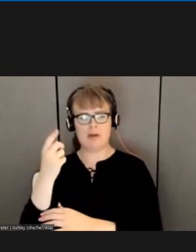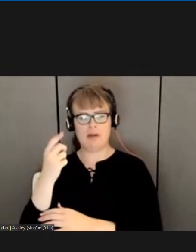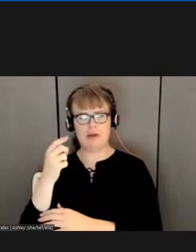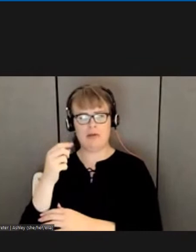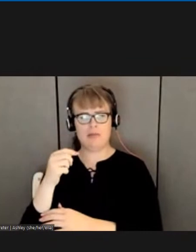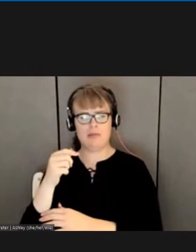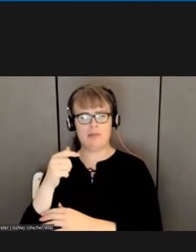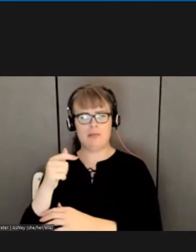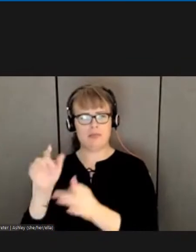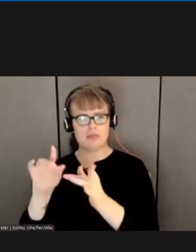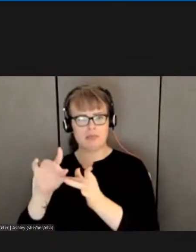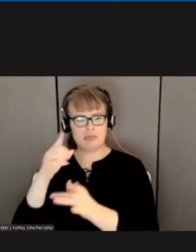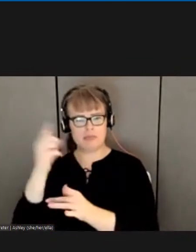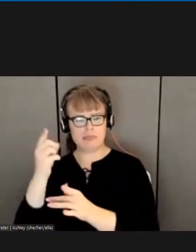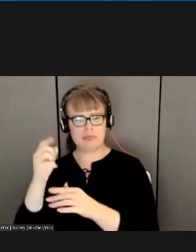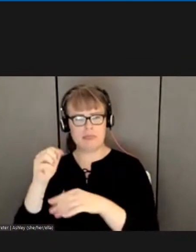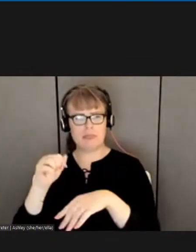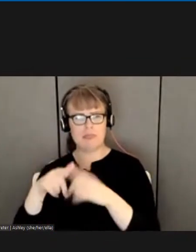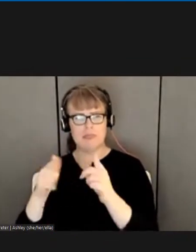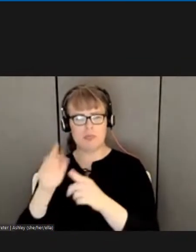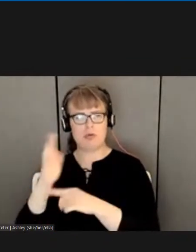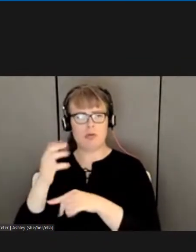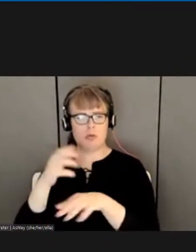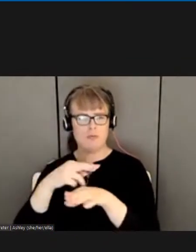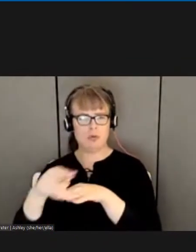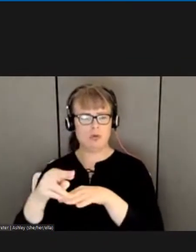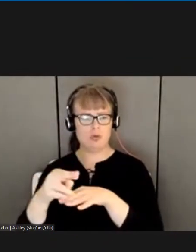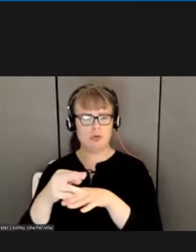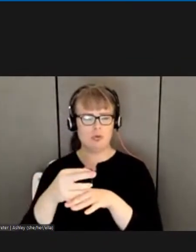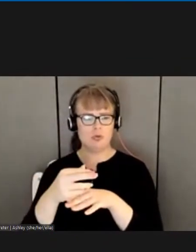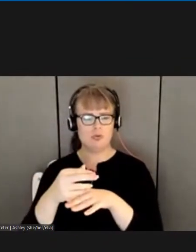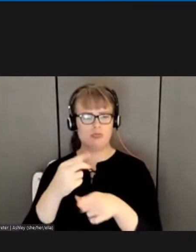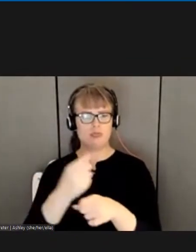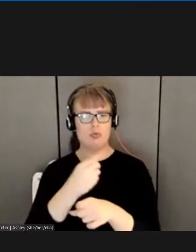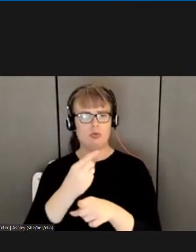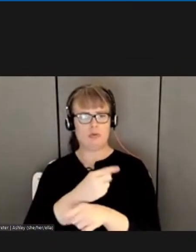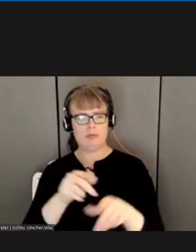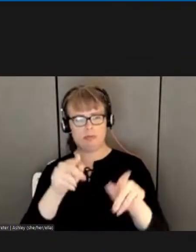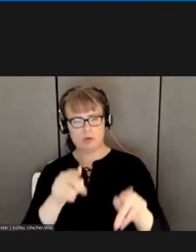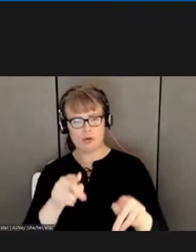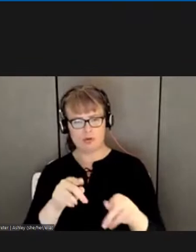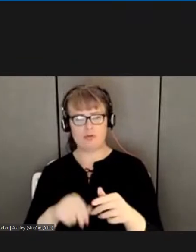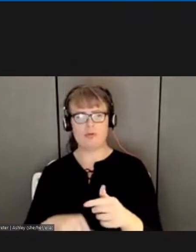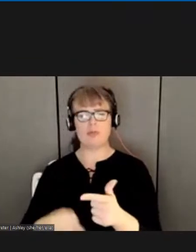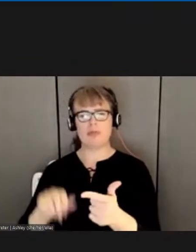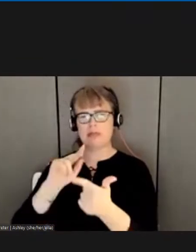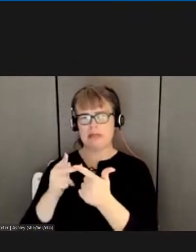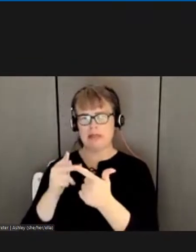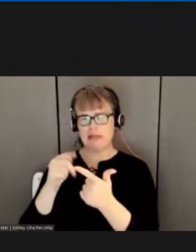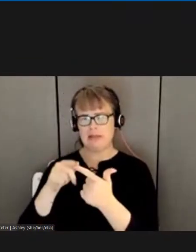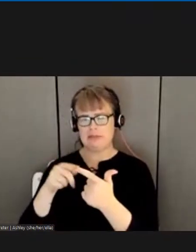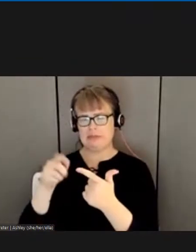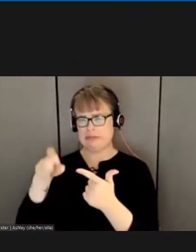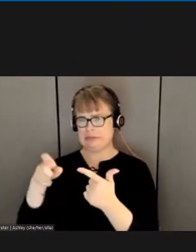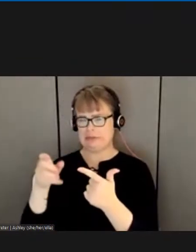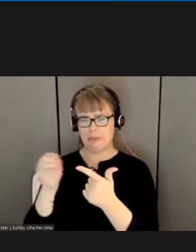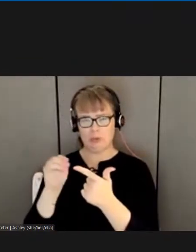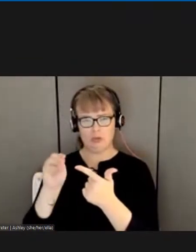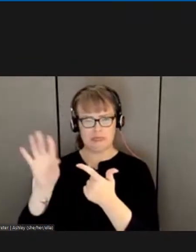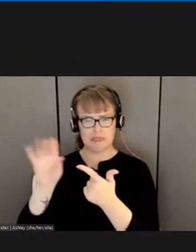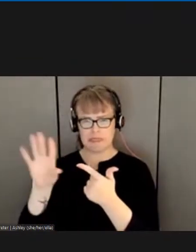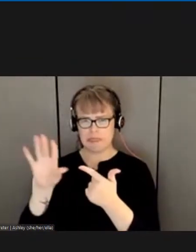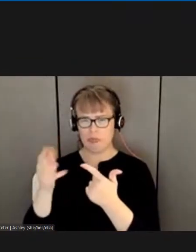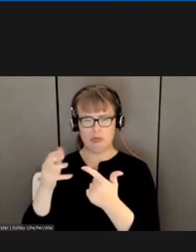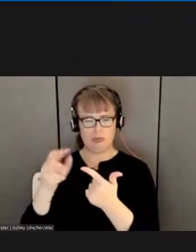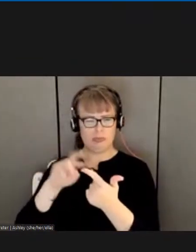And the second part that you gave me was a question mark, you're going to have to be more explicit. And then the last one, I